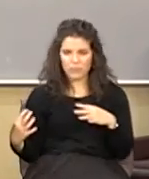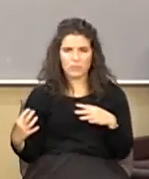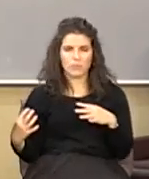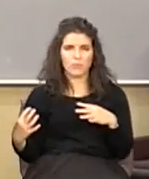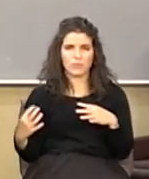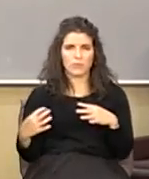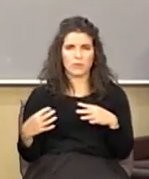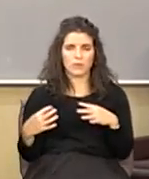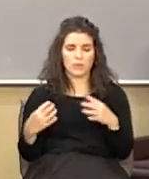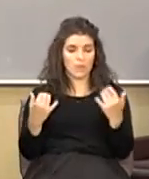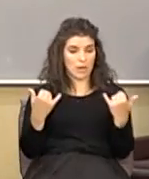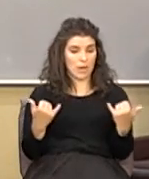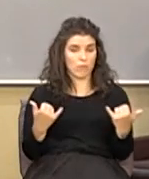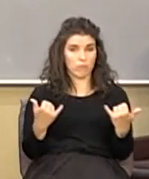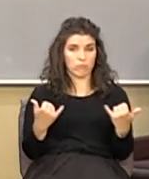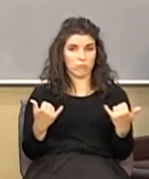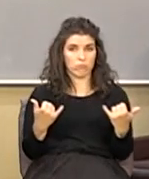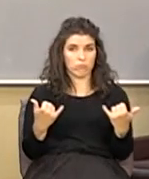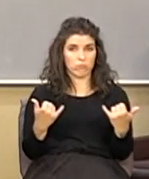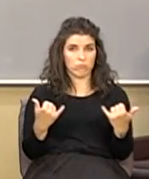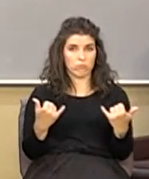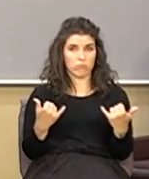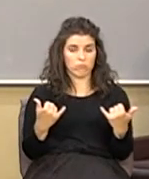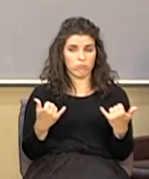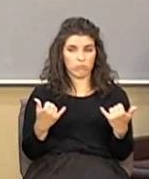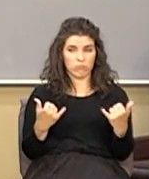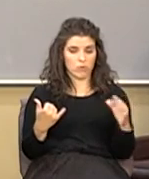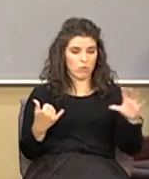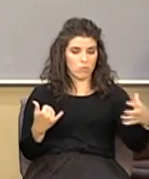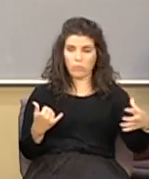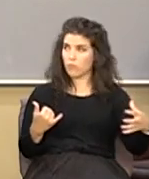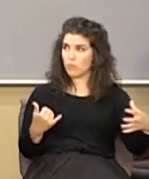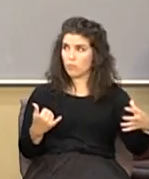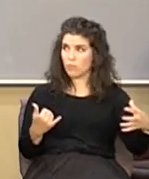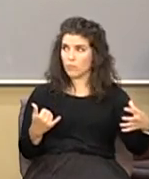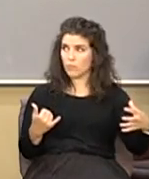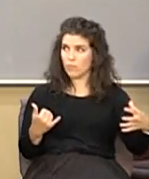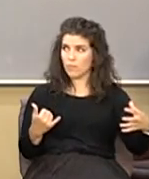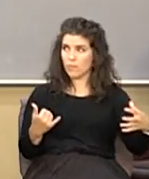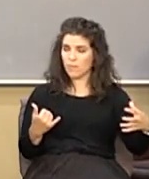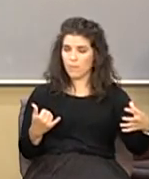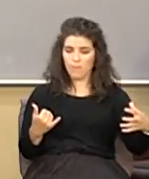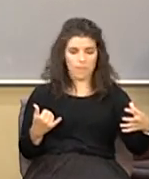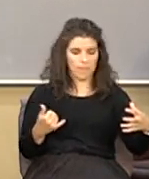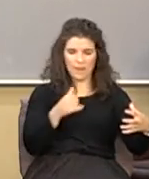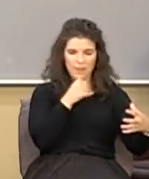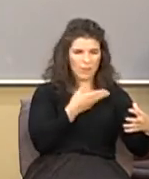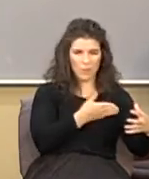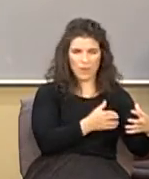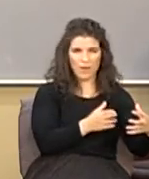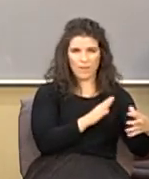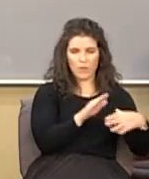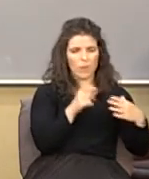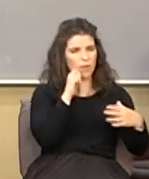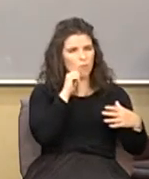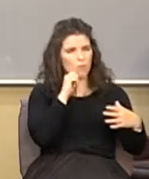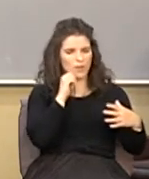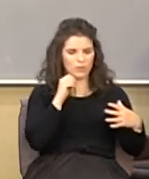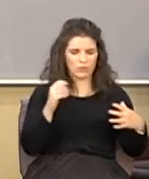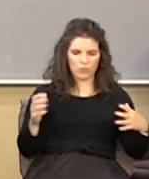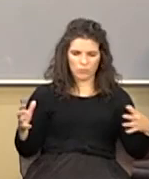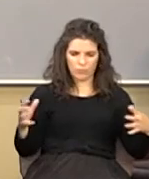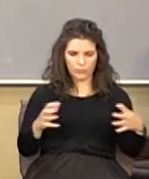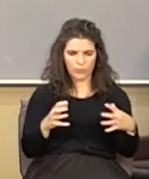all of a sudden just you got a group of people over here that aren't that way all that racial hostility